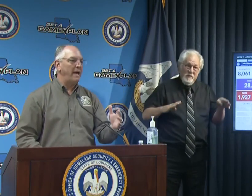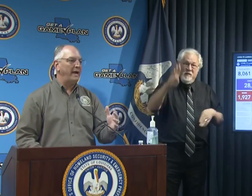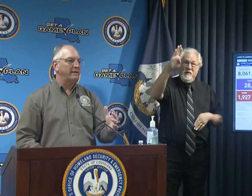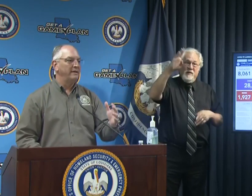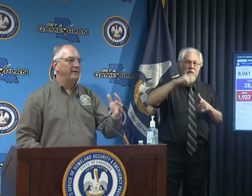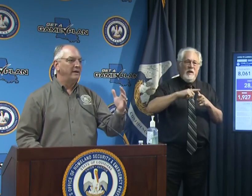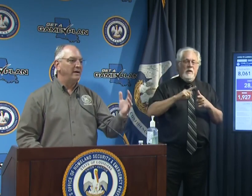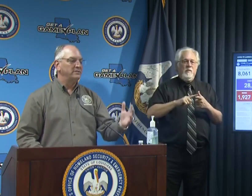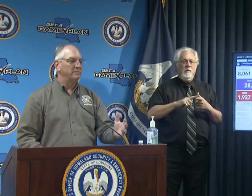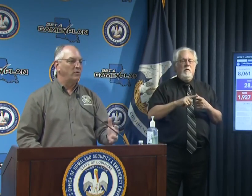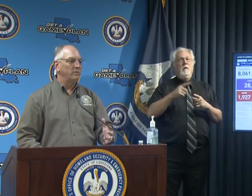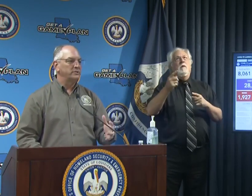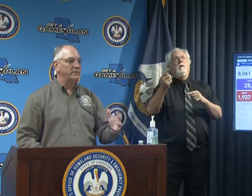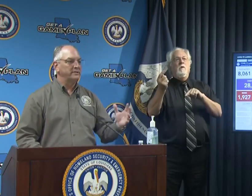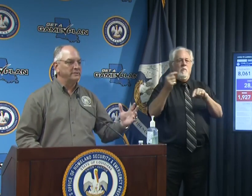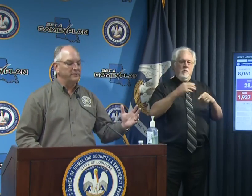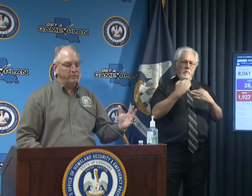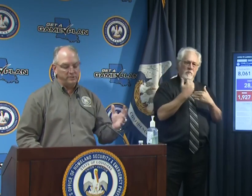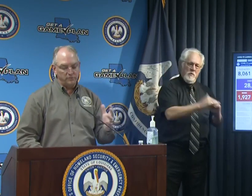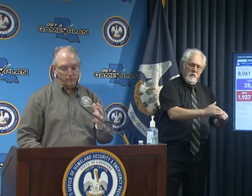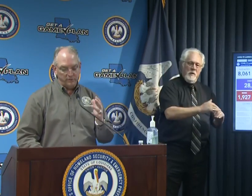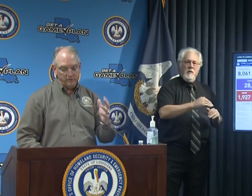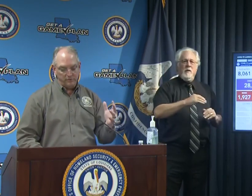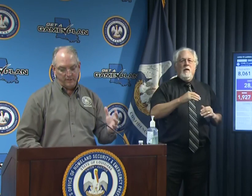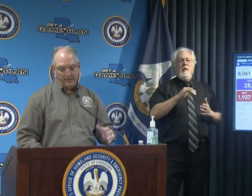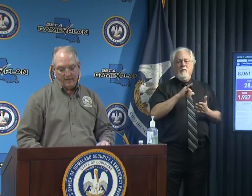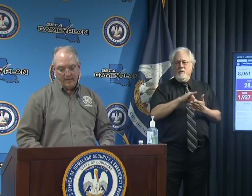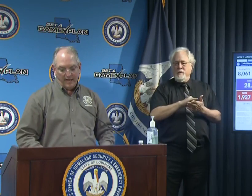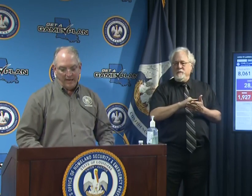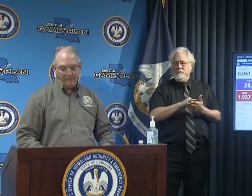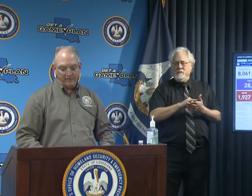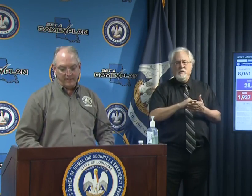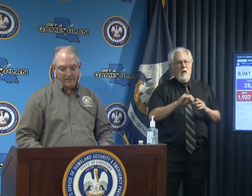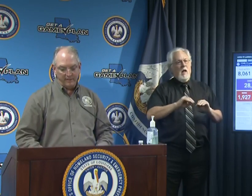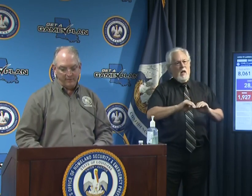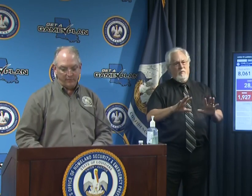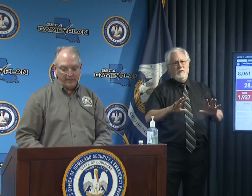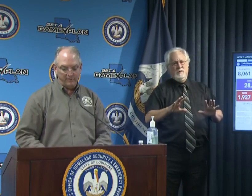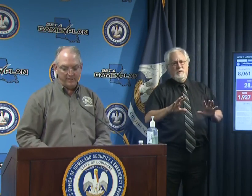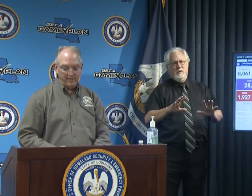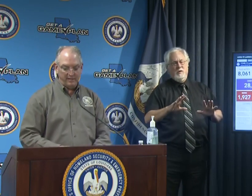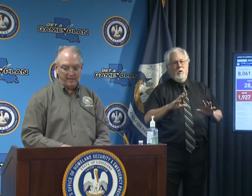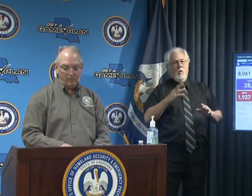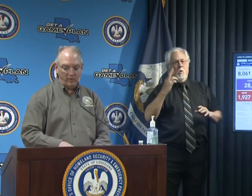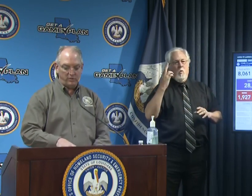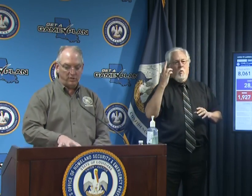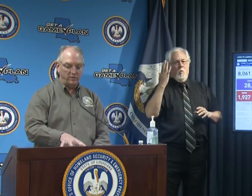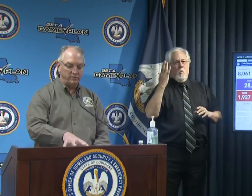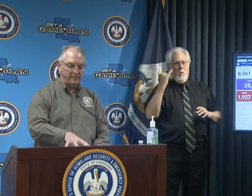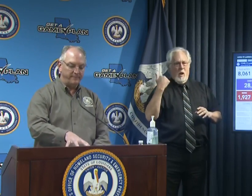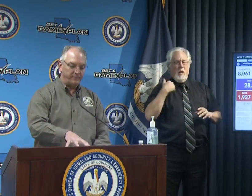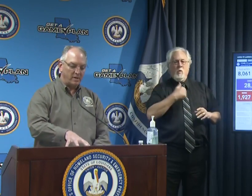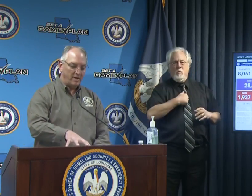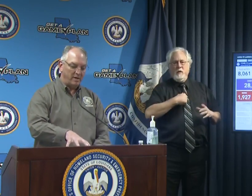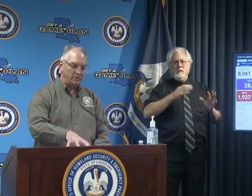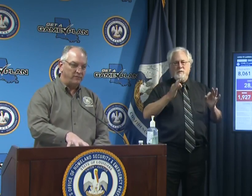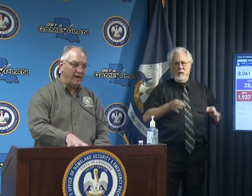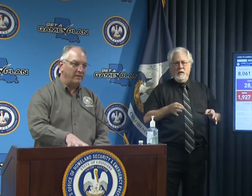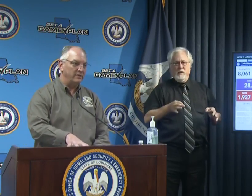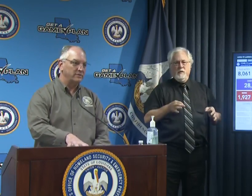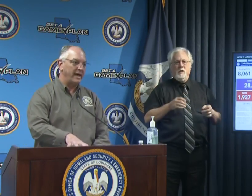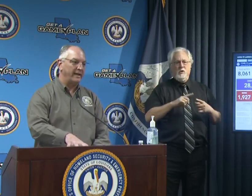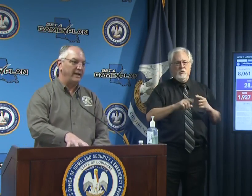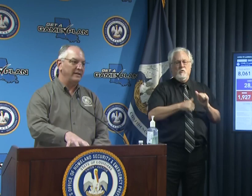have to go back uh to more restrictions which is which is uh obviously the reason that that we chose uh